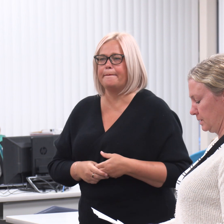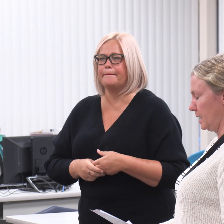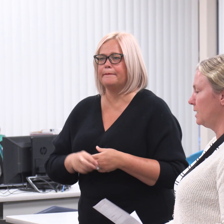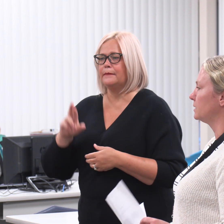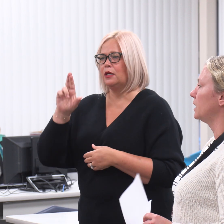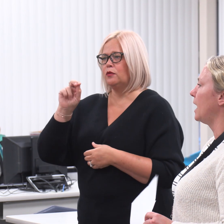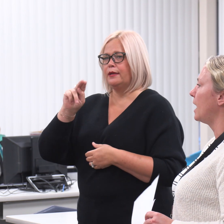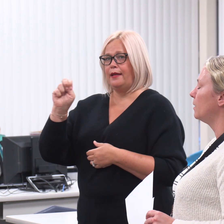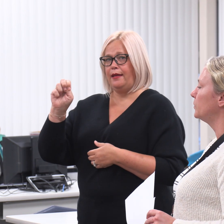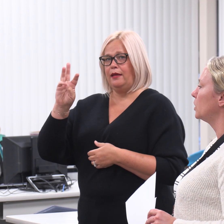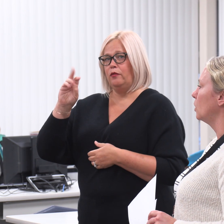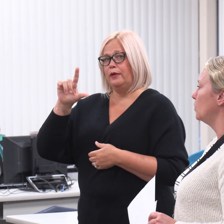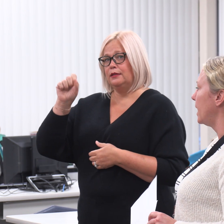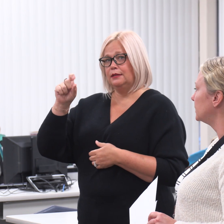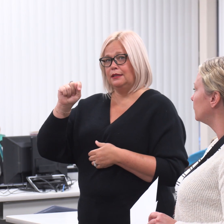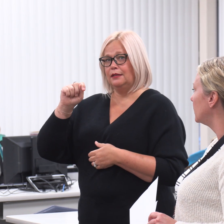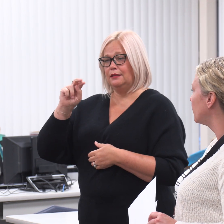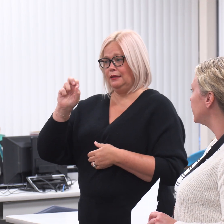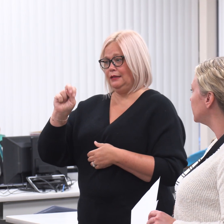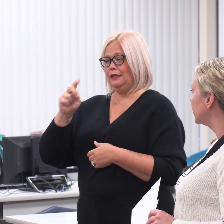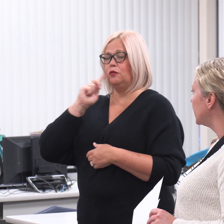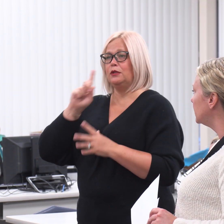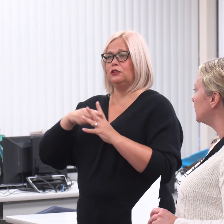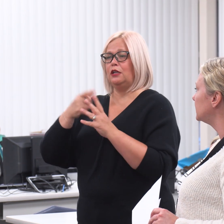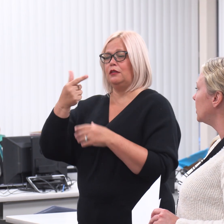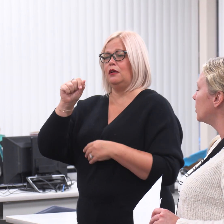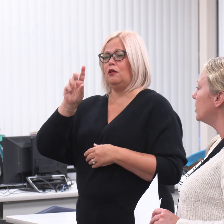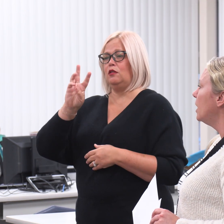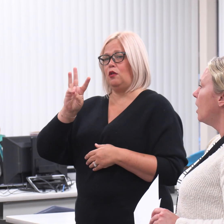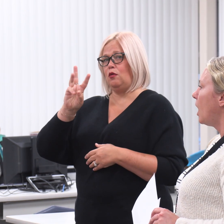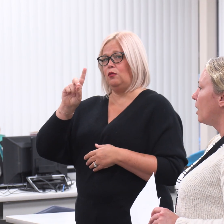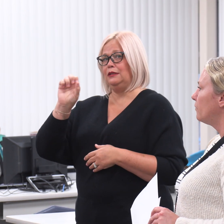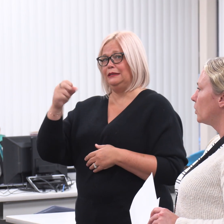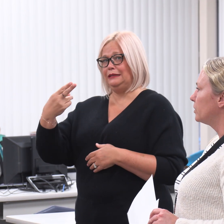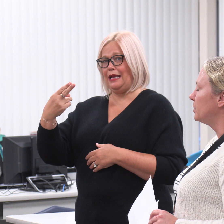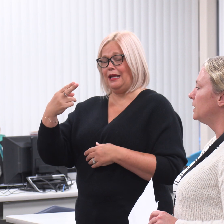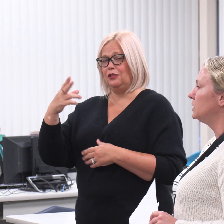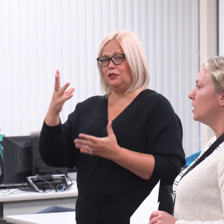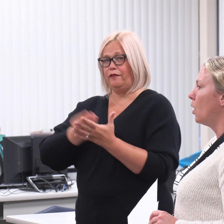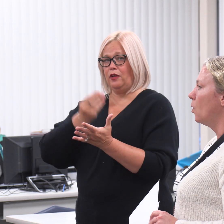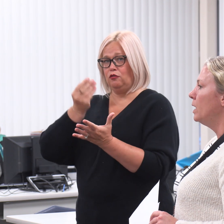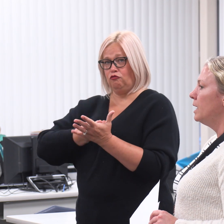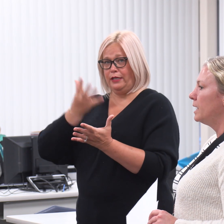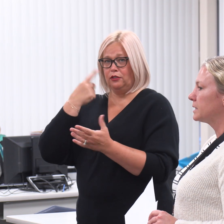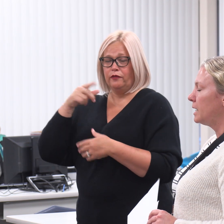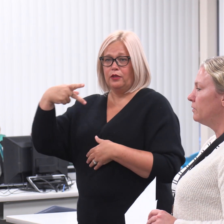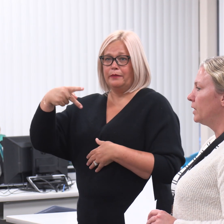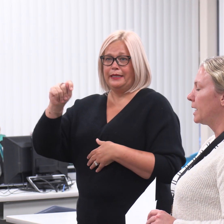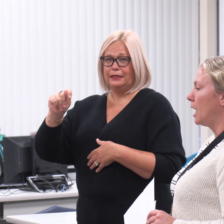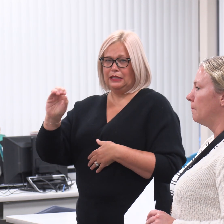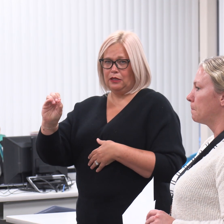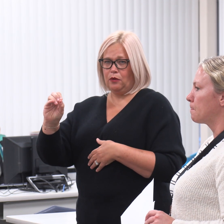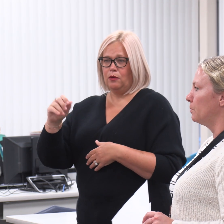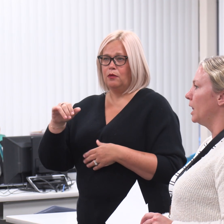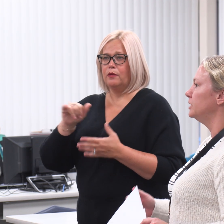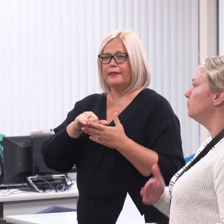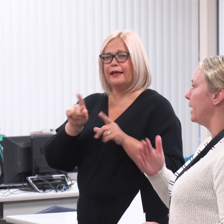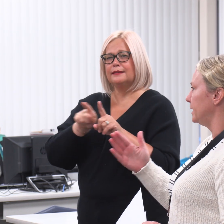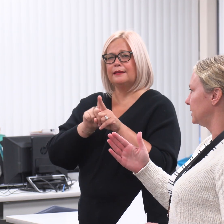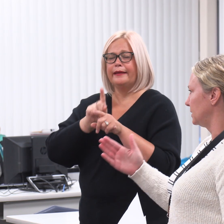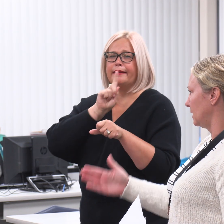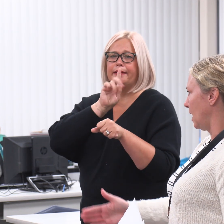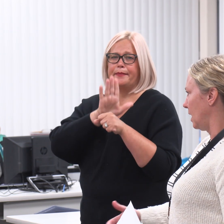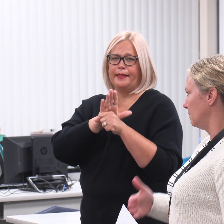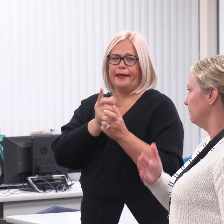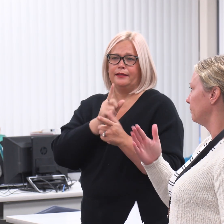Renee Wilson is going to head up the Glow Dash fundraiser again this year for the PTO. It's kind of like a pledge